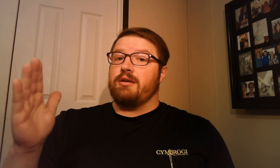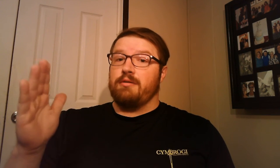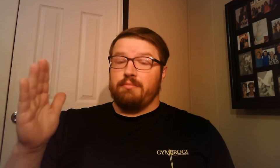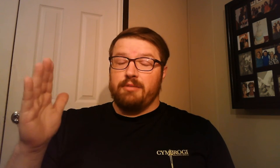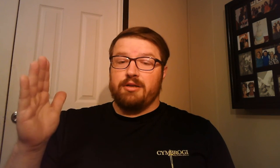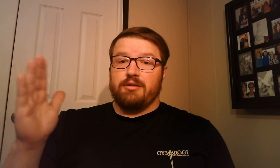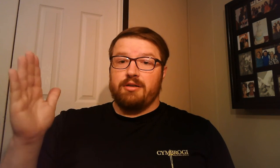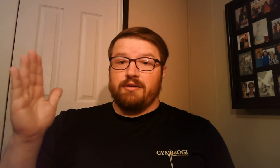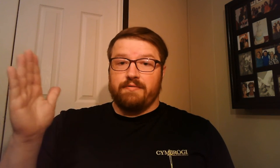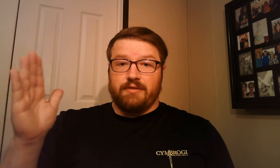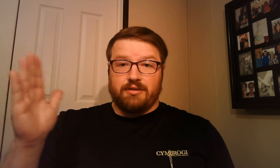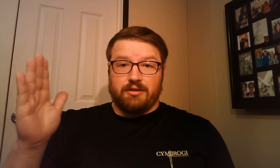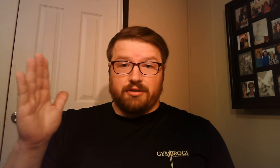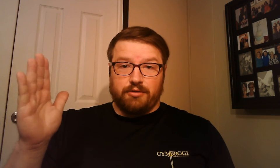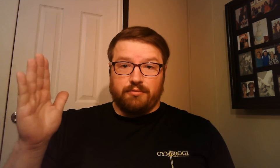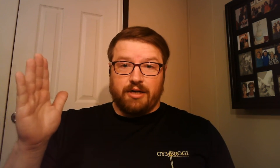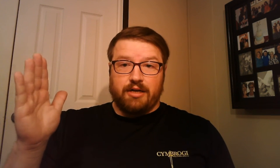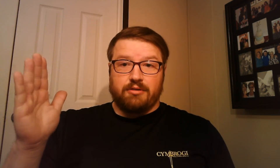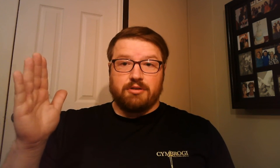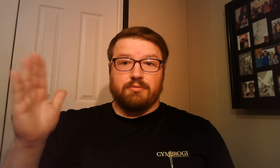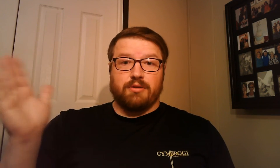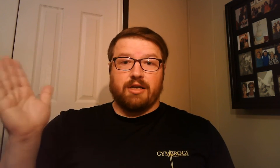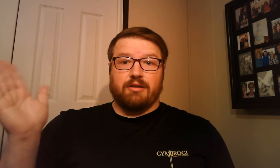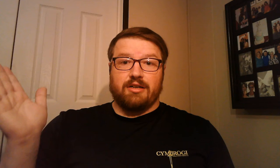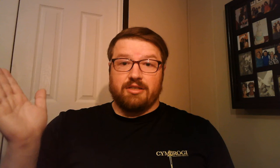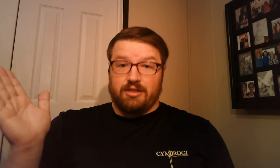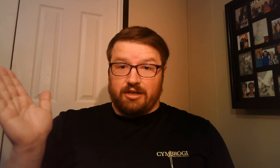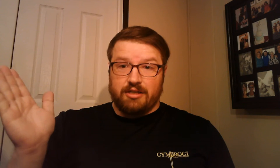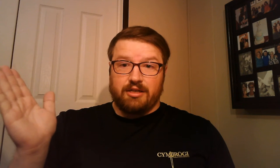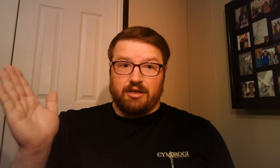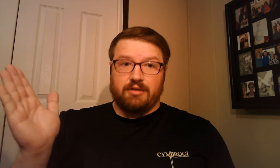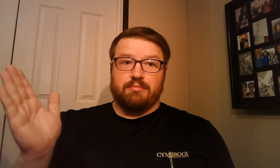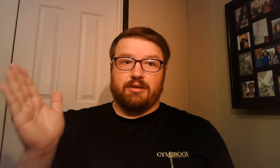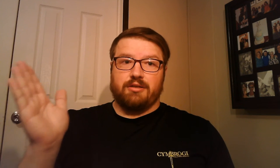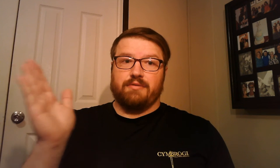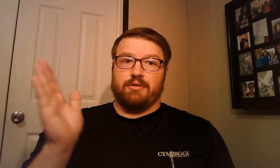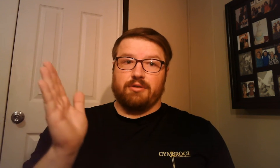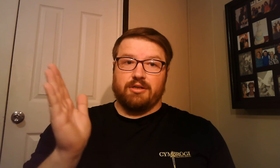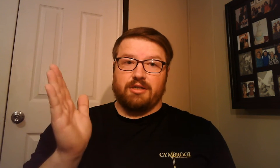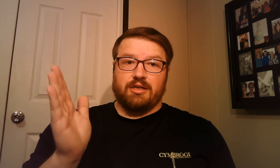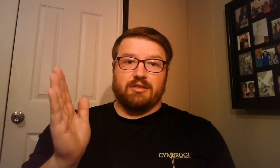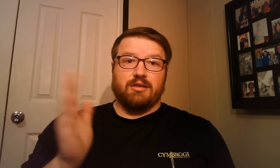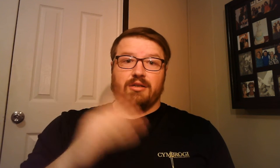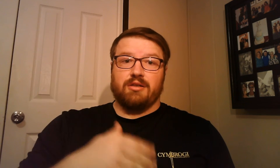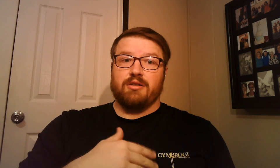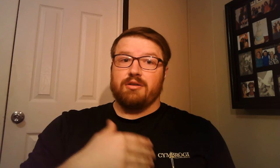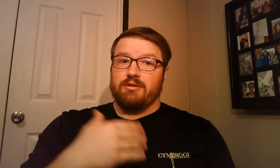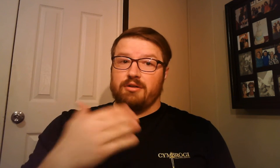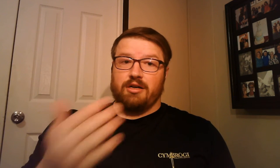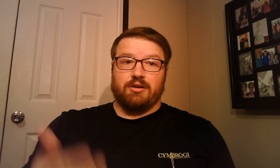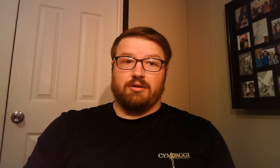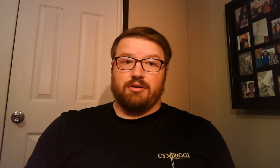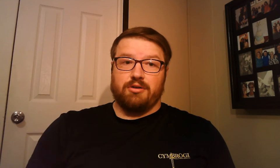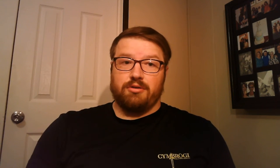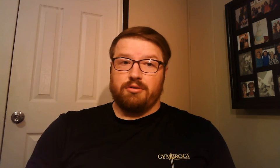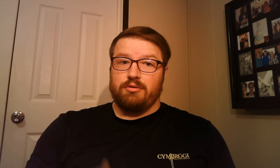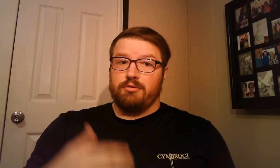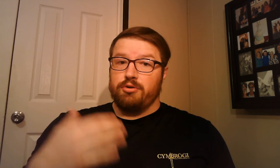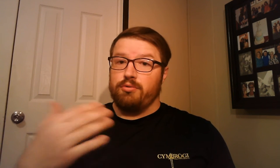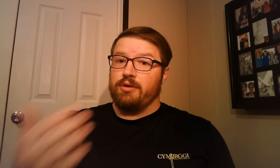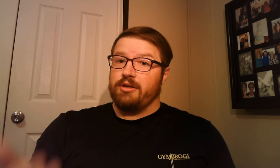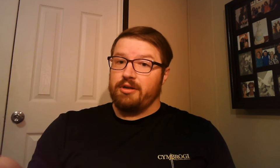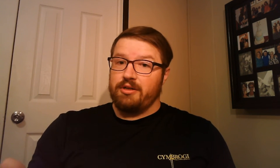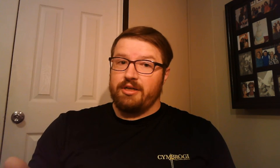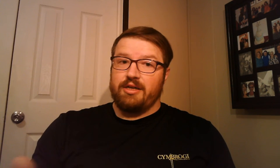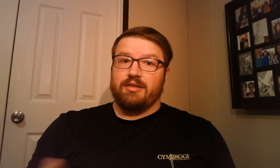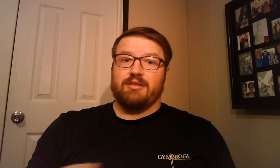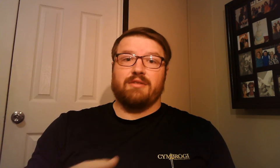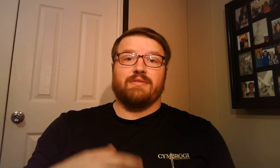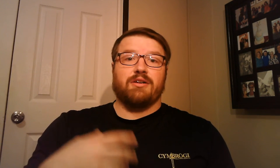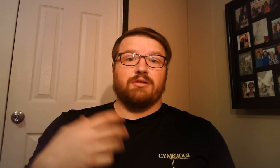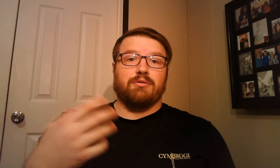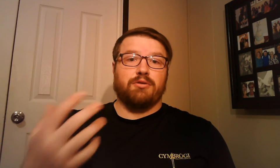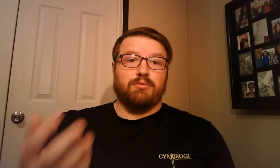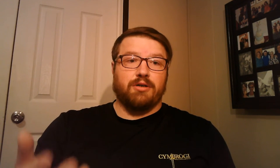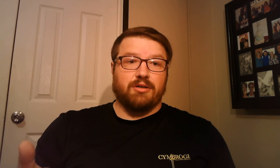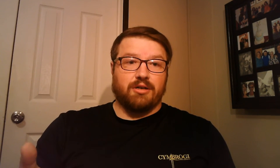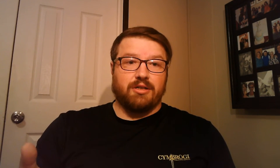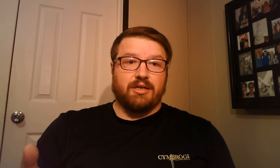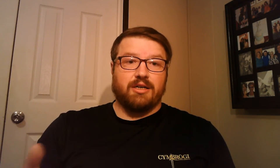mentally and physically aroused without exhausting because if they're exhausted, they're not going to do well in class and if they don't do well in class,